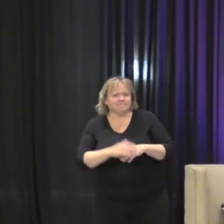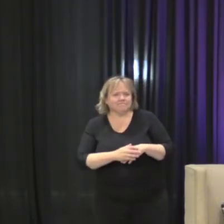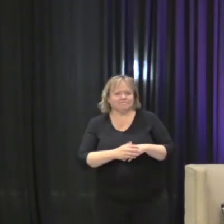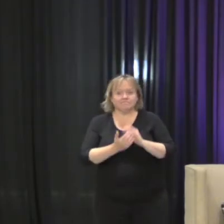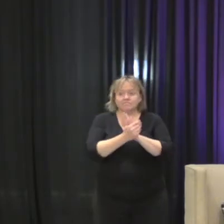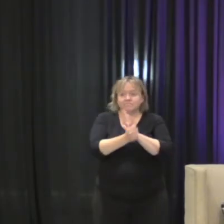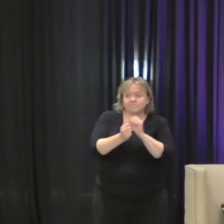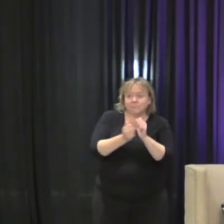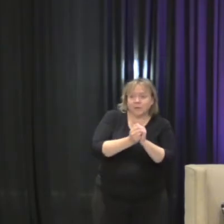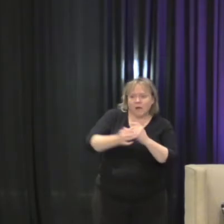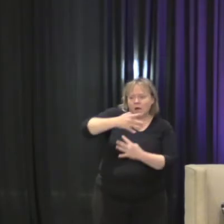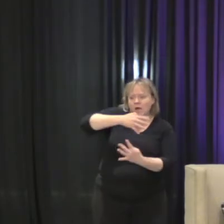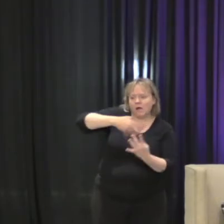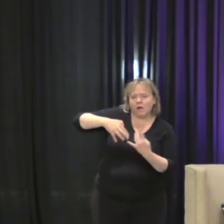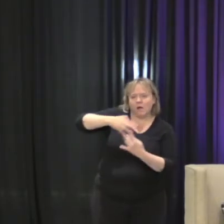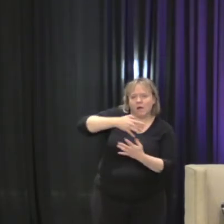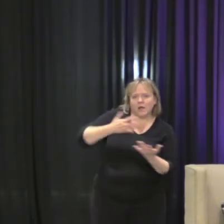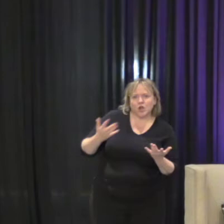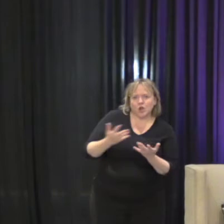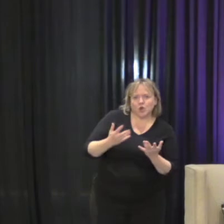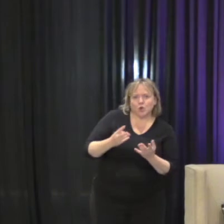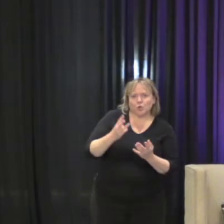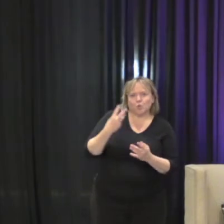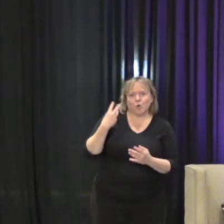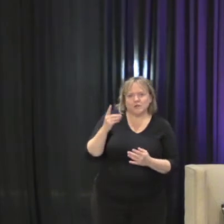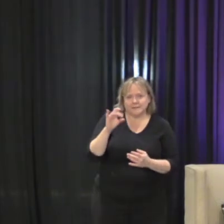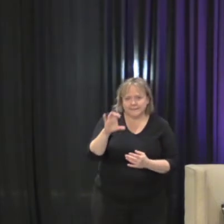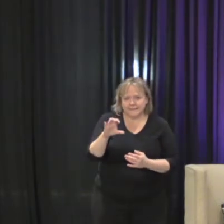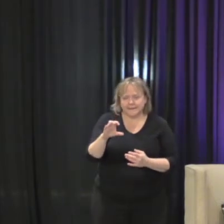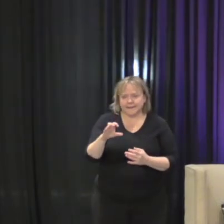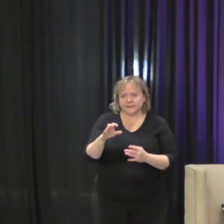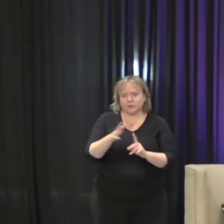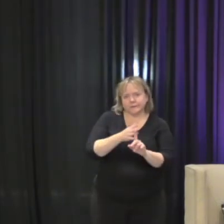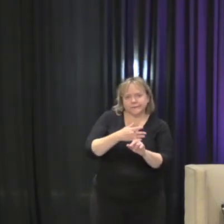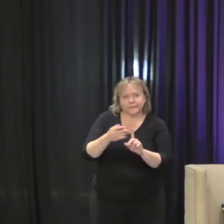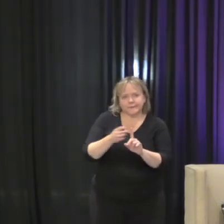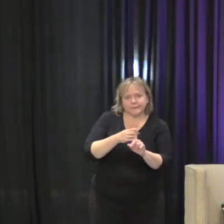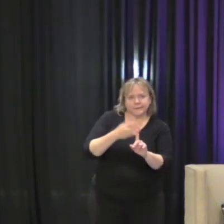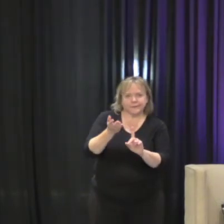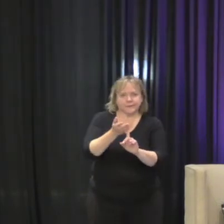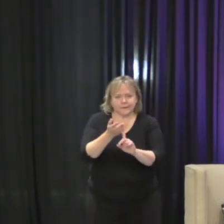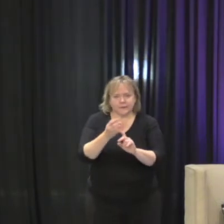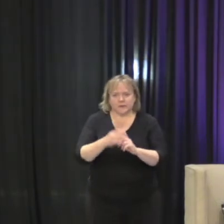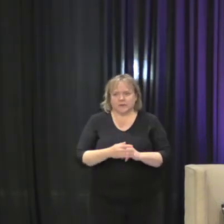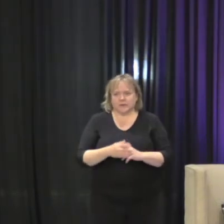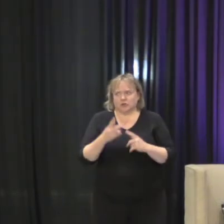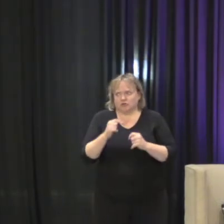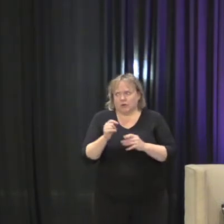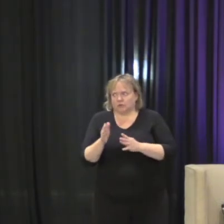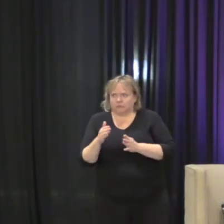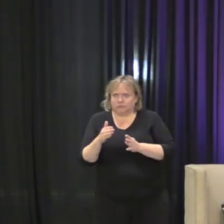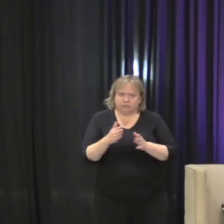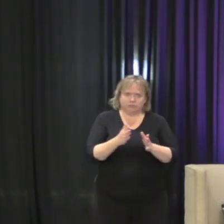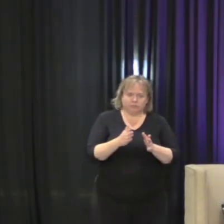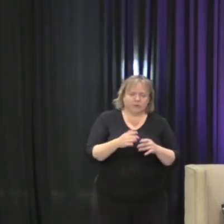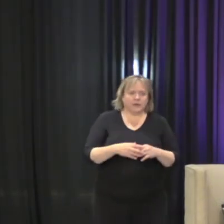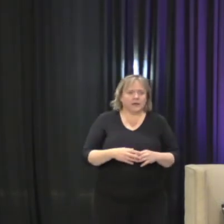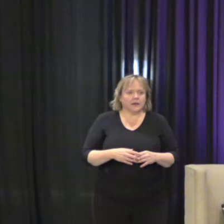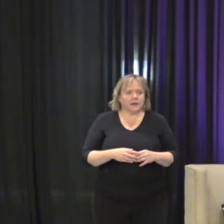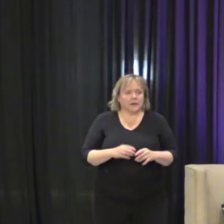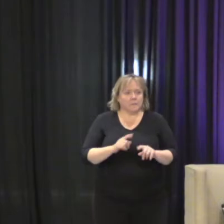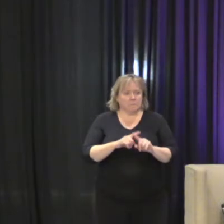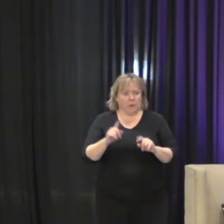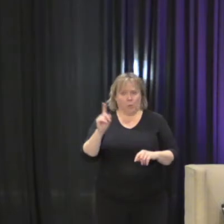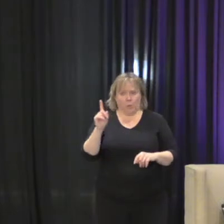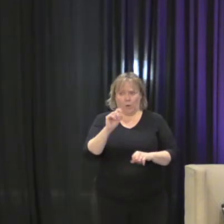damage control as possible, prevent her from kind of going in as crazy a direction as possible. But really where